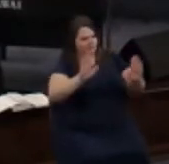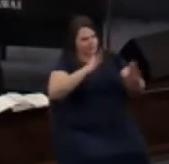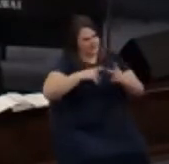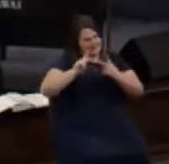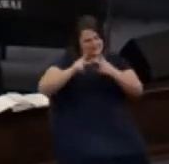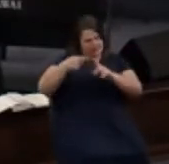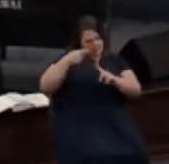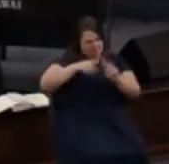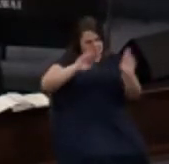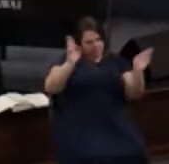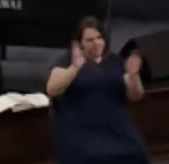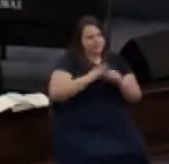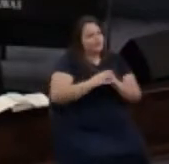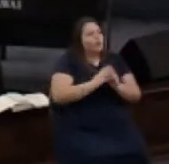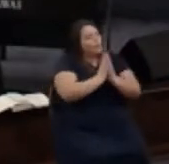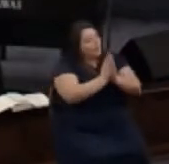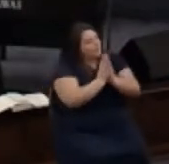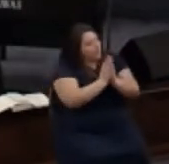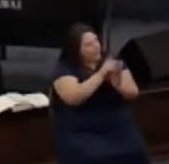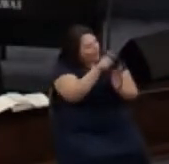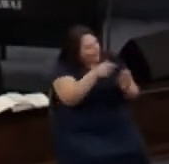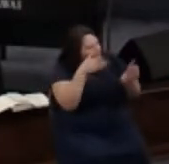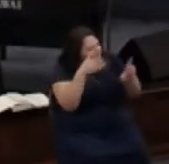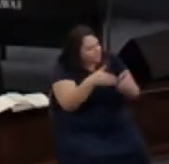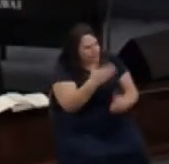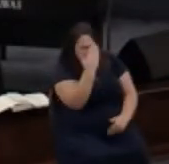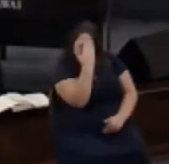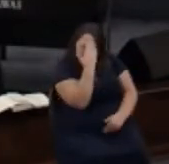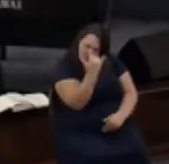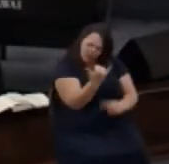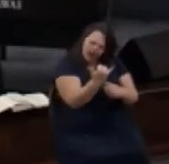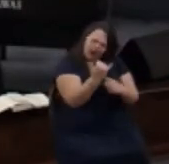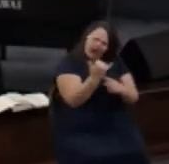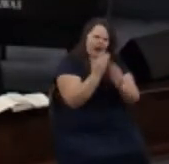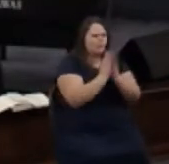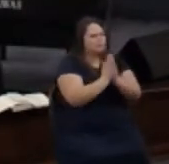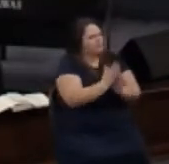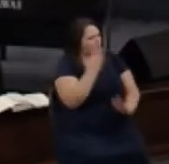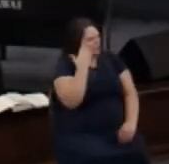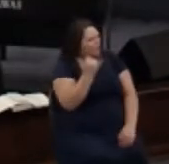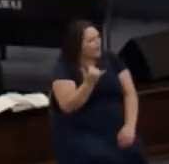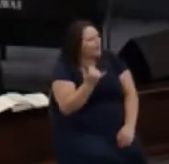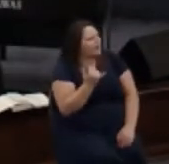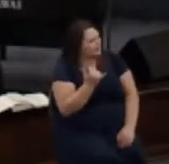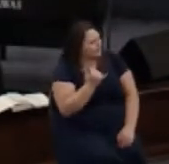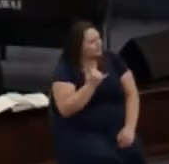when praying we must focus on why we are praying you see